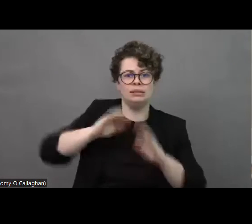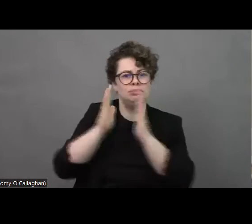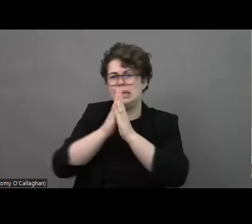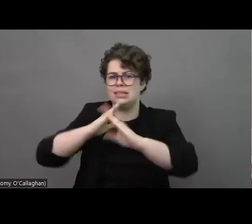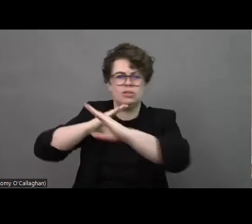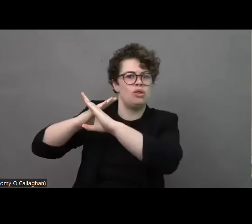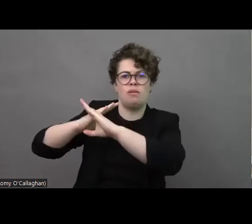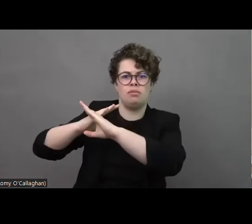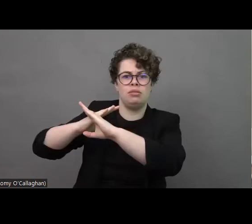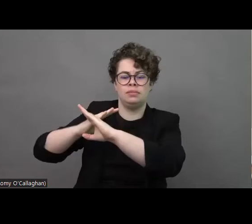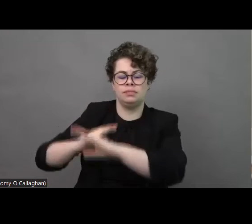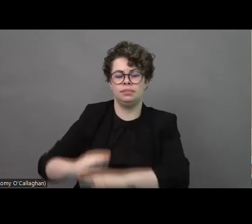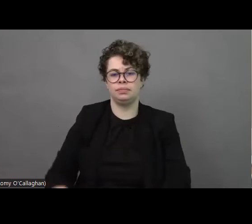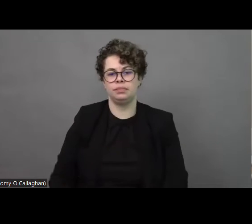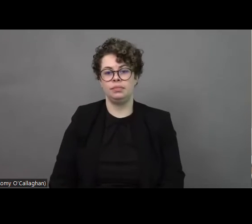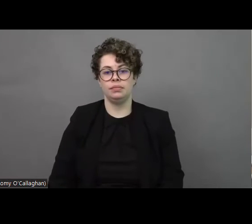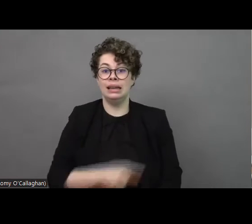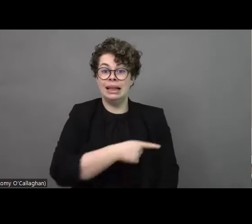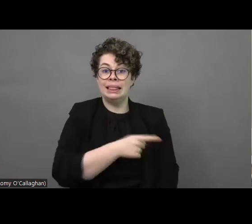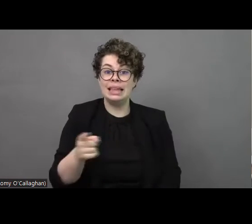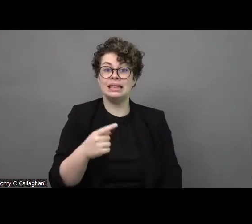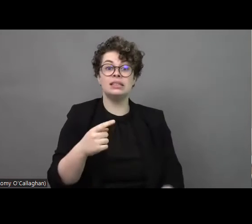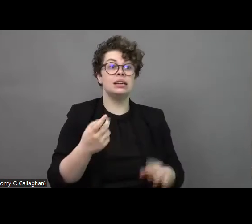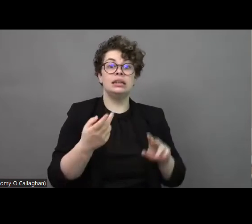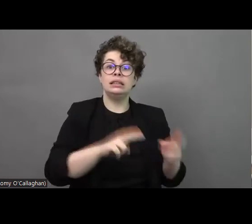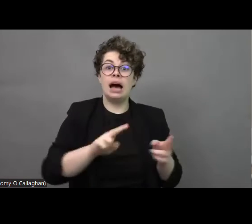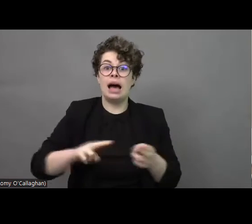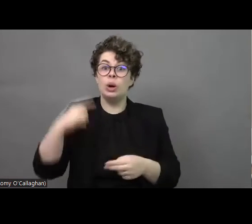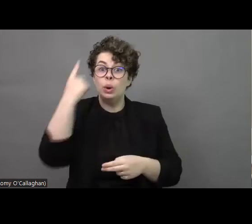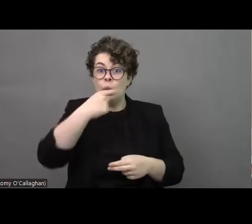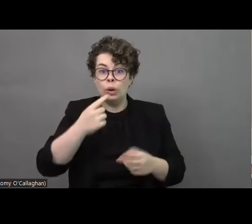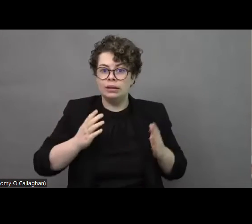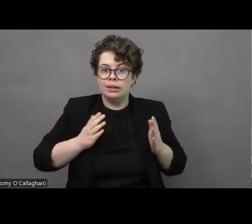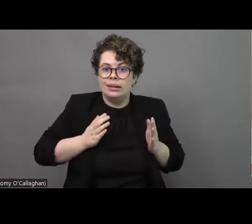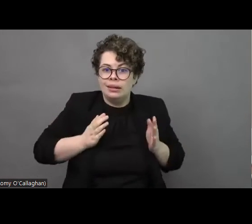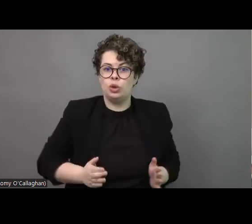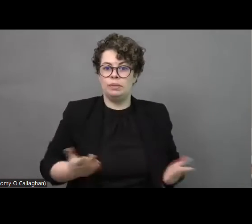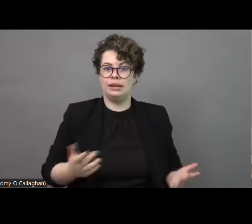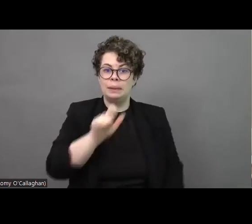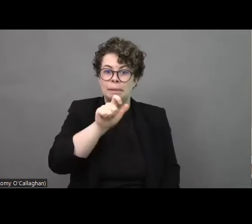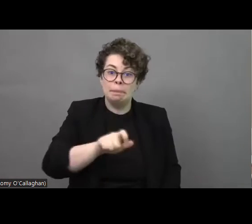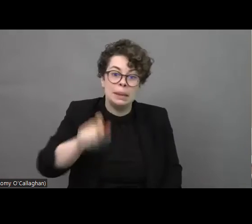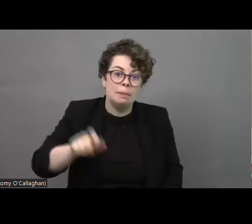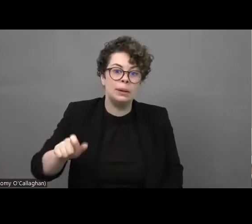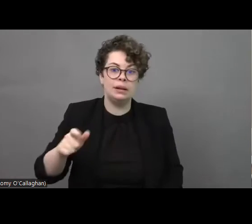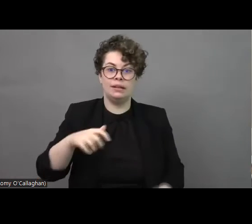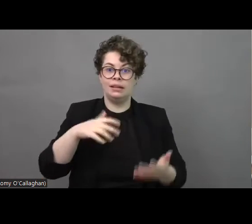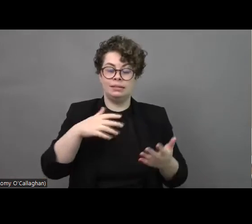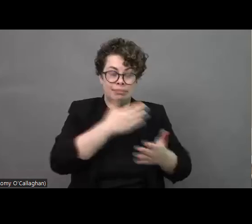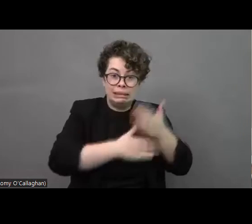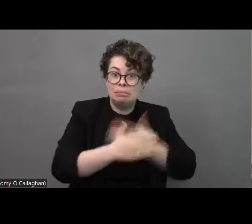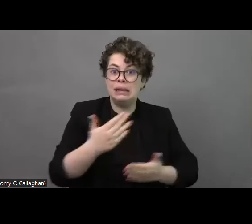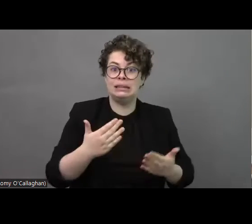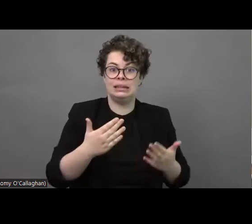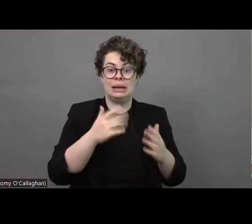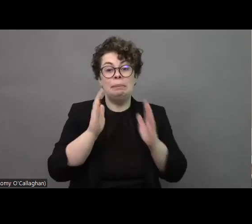first and foremost, those who die are helpless people and the most vulnerable people, the most helpless people with disabilities. Please stop